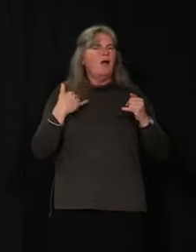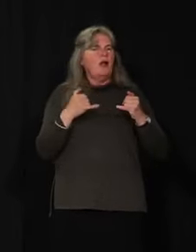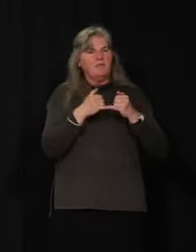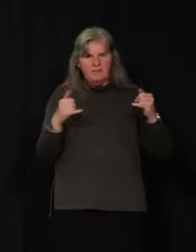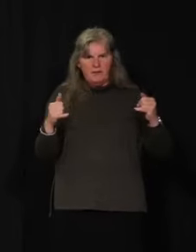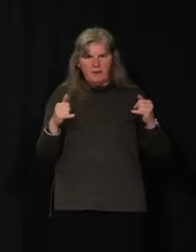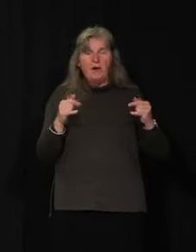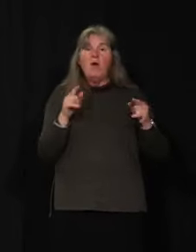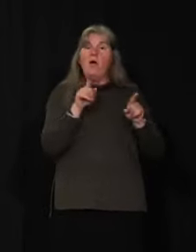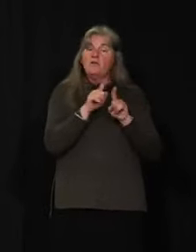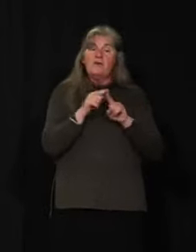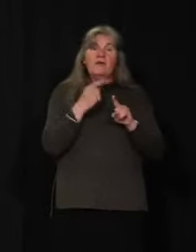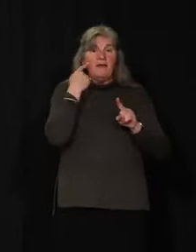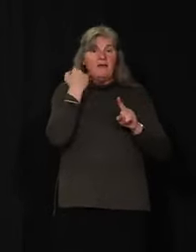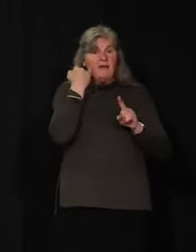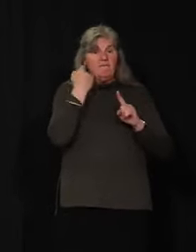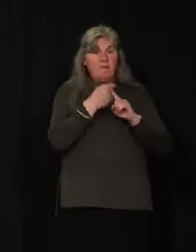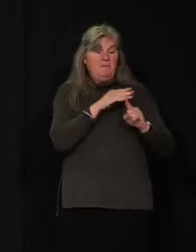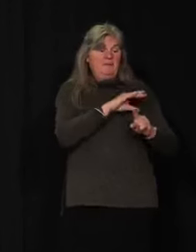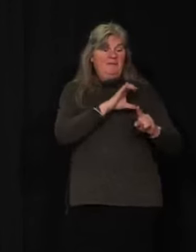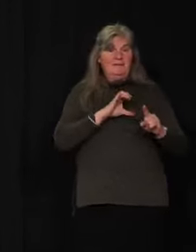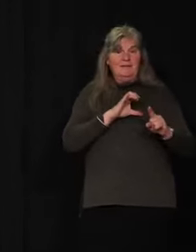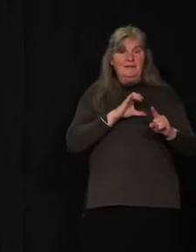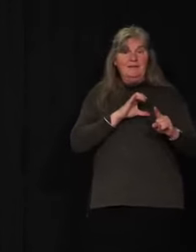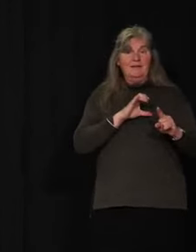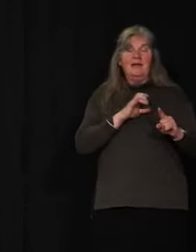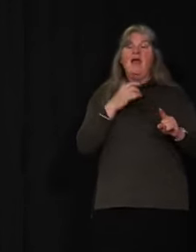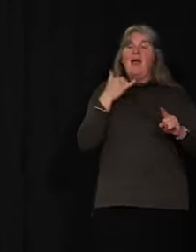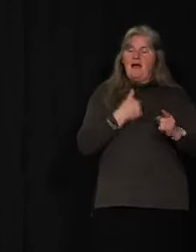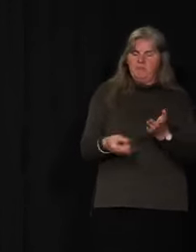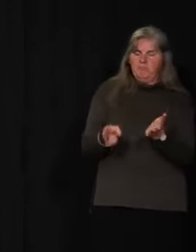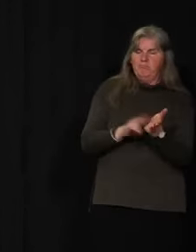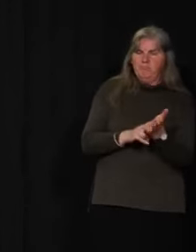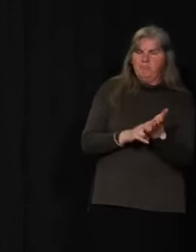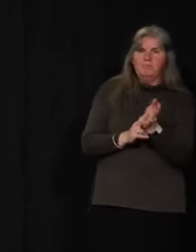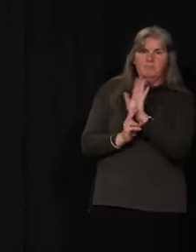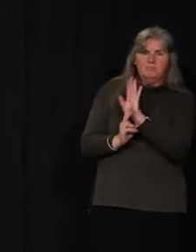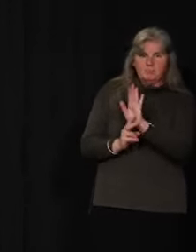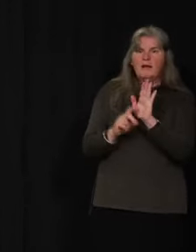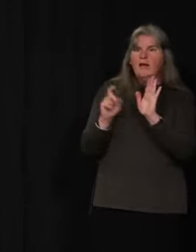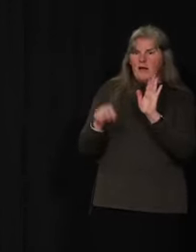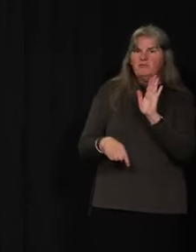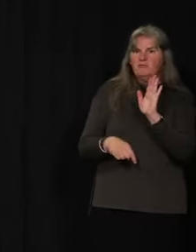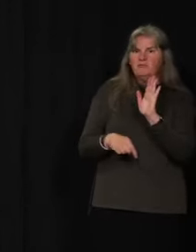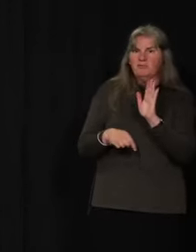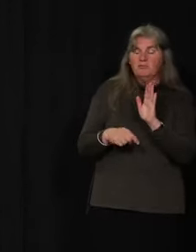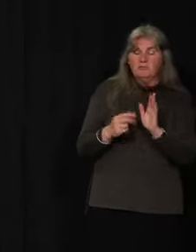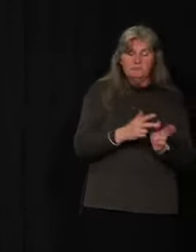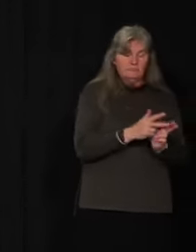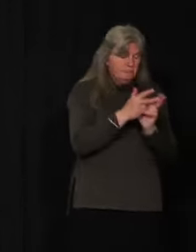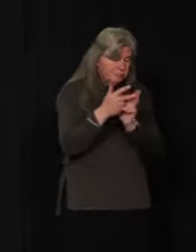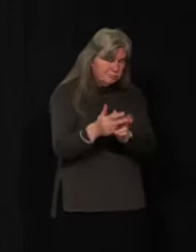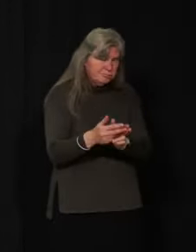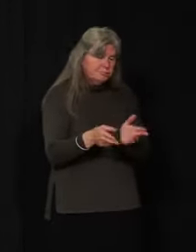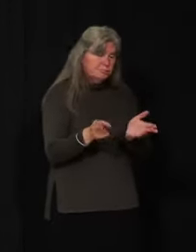have to sign a declaration just like you would if you were a Yukon or returning in the past. And really, we're